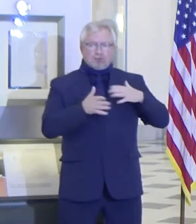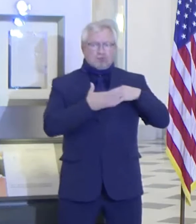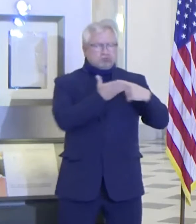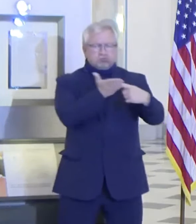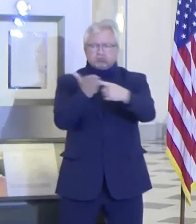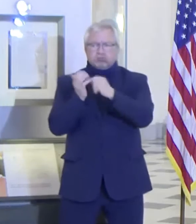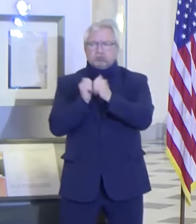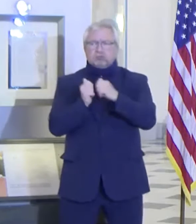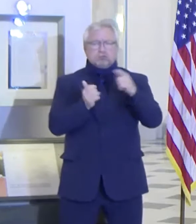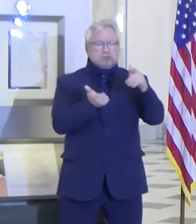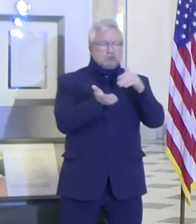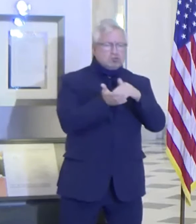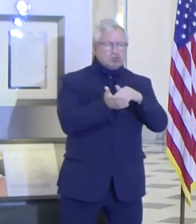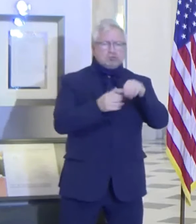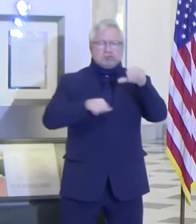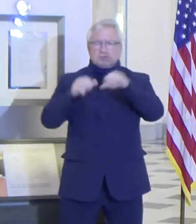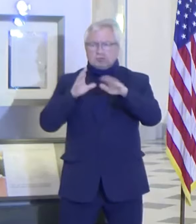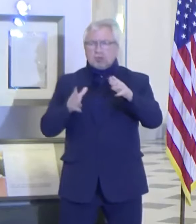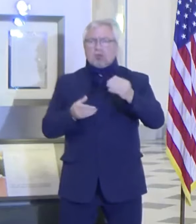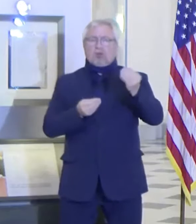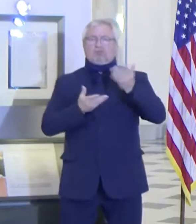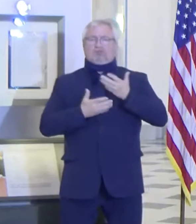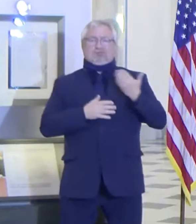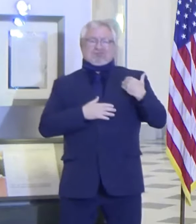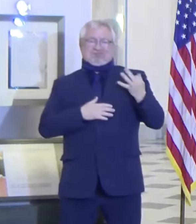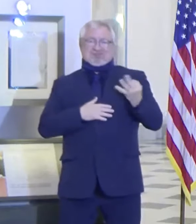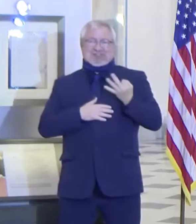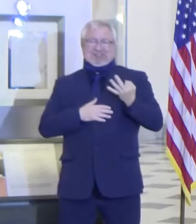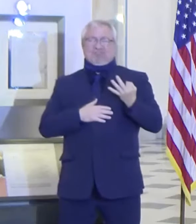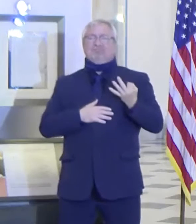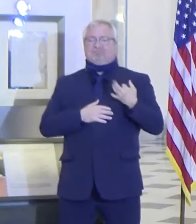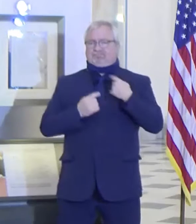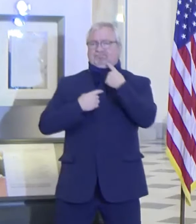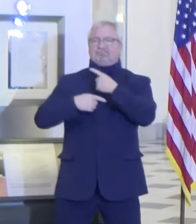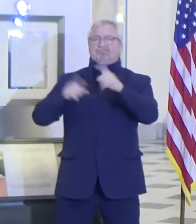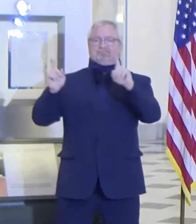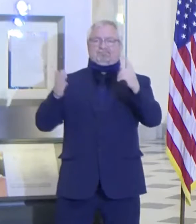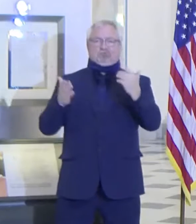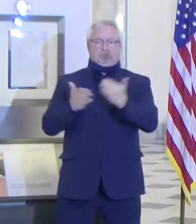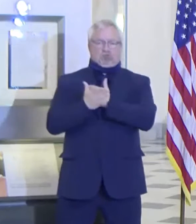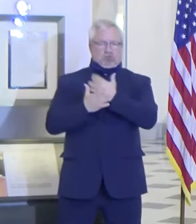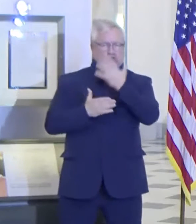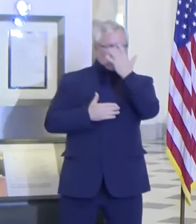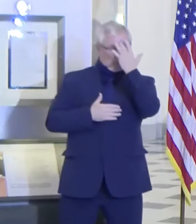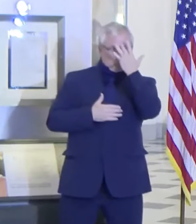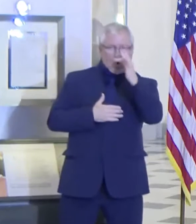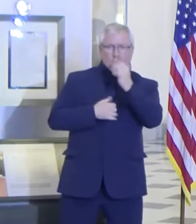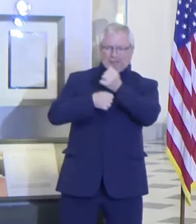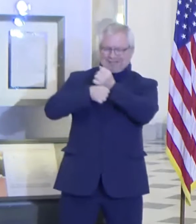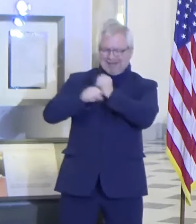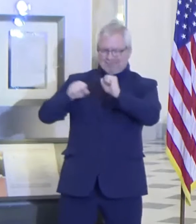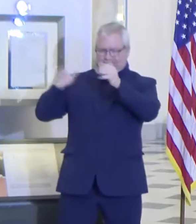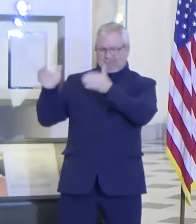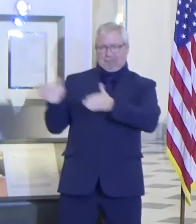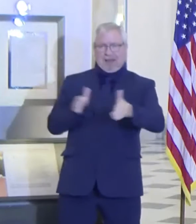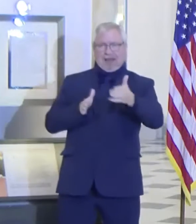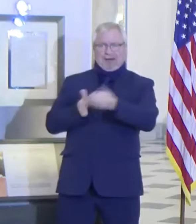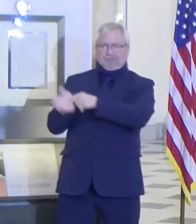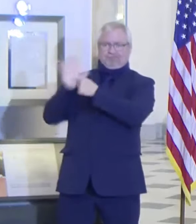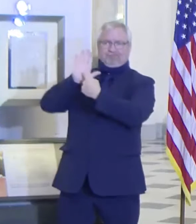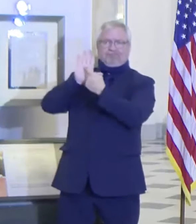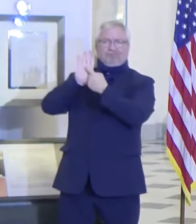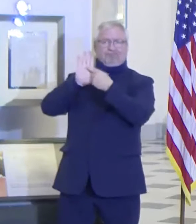introduced a well-thought-out, smart, safe, and effective roadmap for the recovery of Maryland.